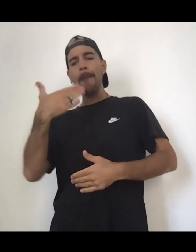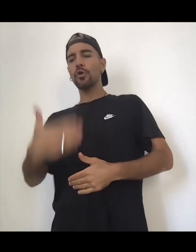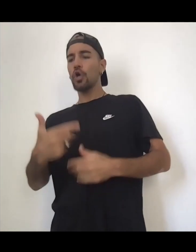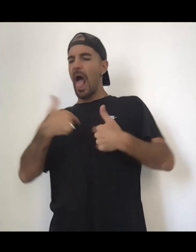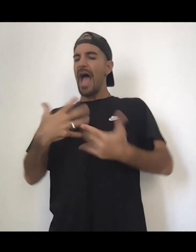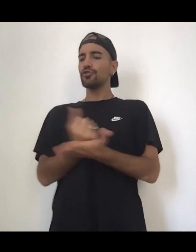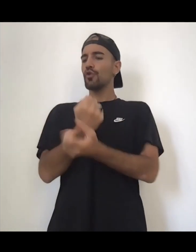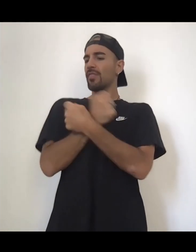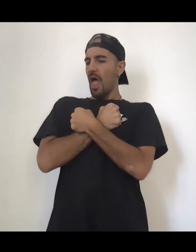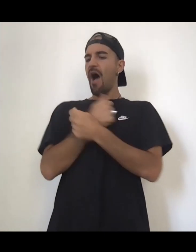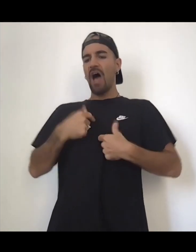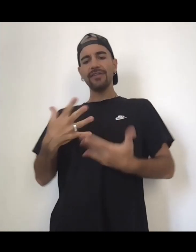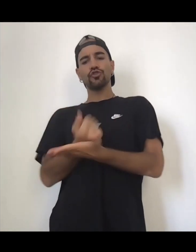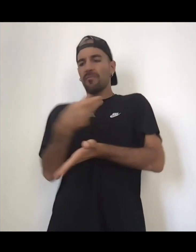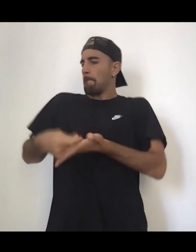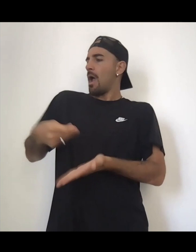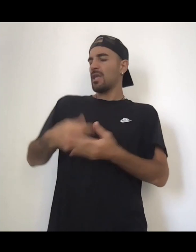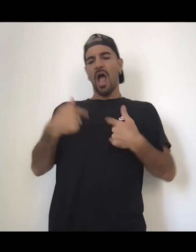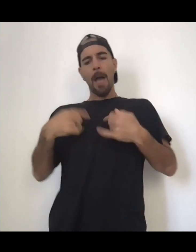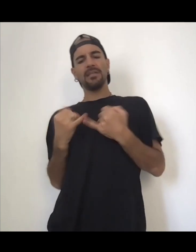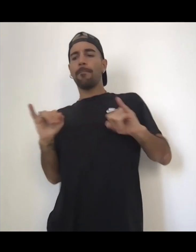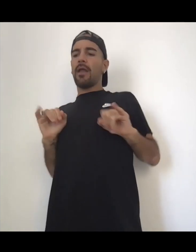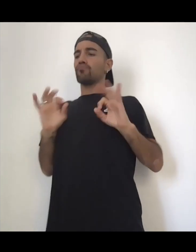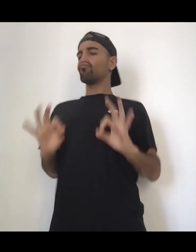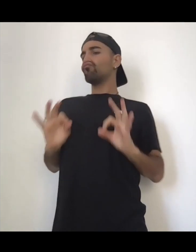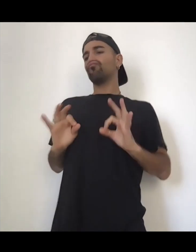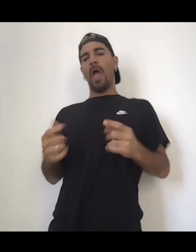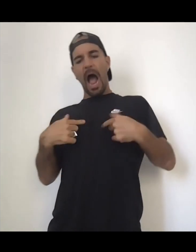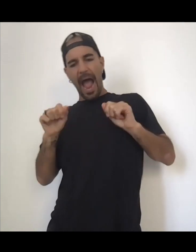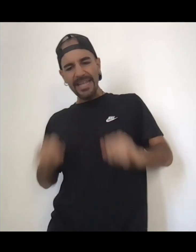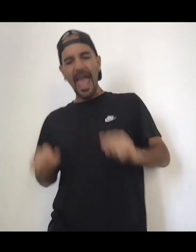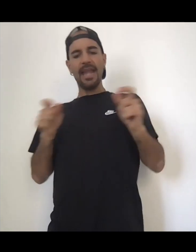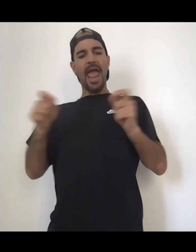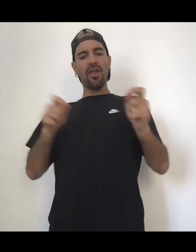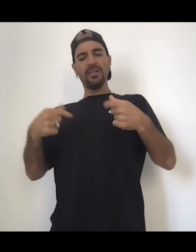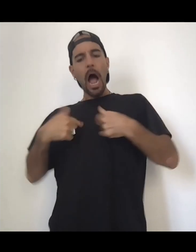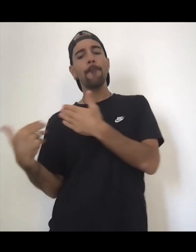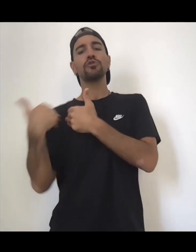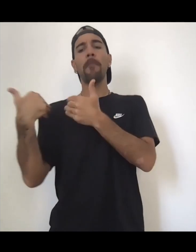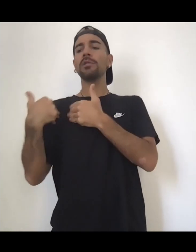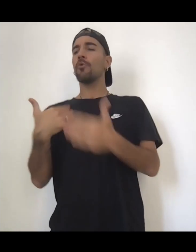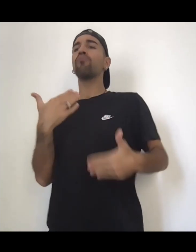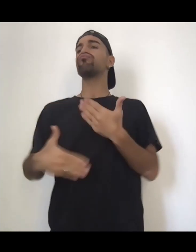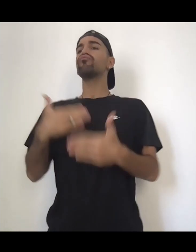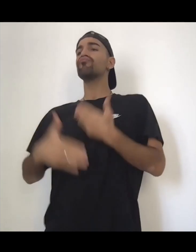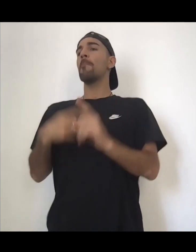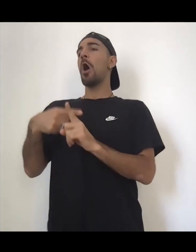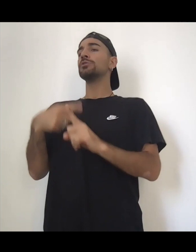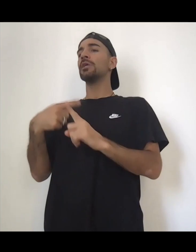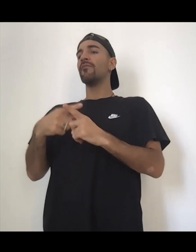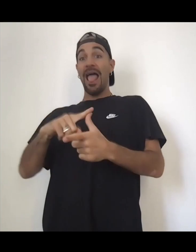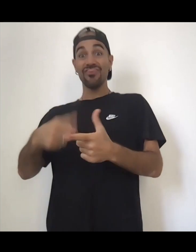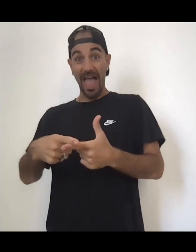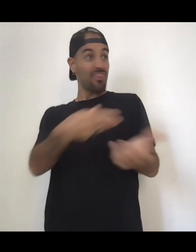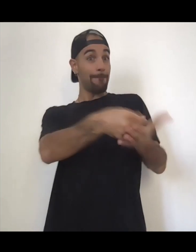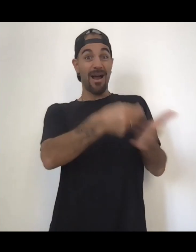minute like no no no you need to focus on how happy you are you met someone that makes you feel however you need to